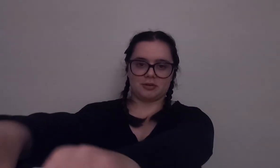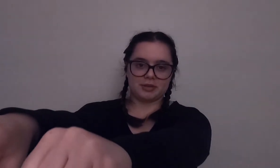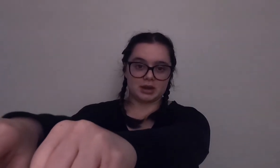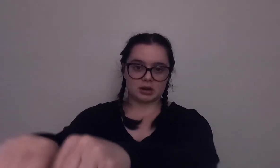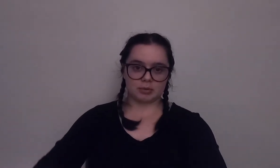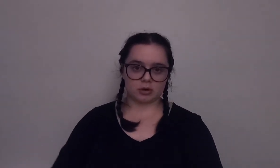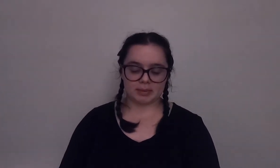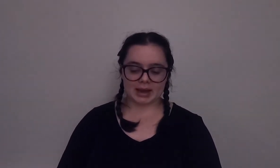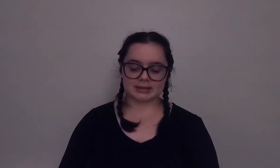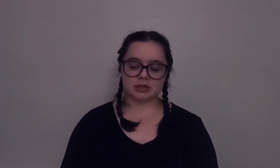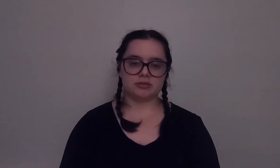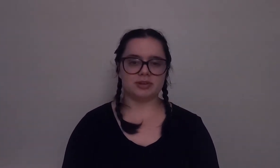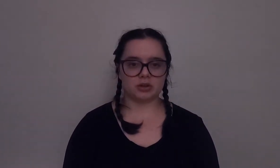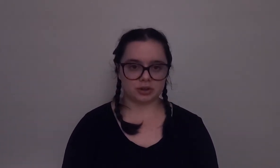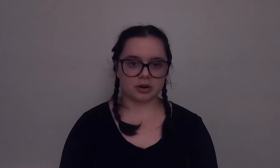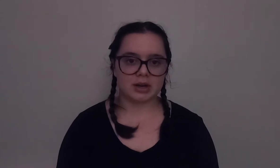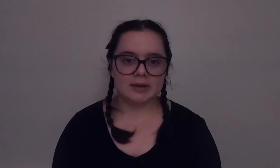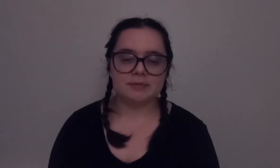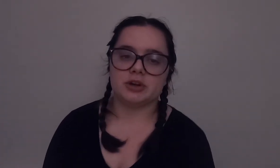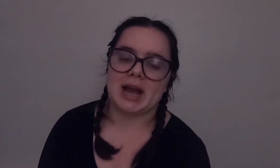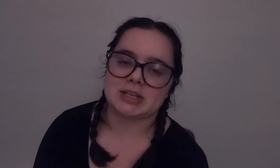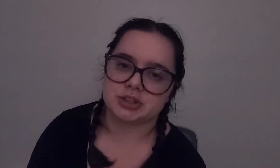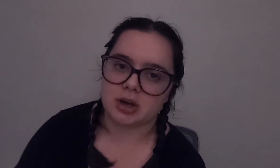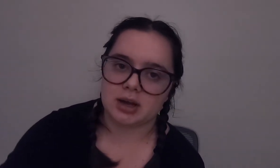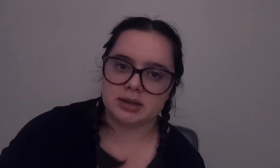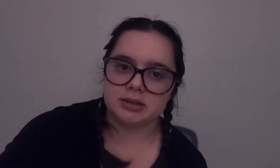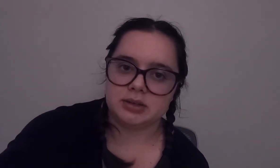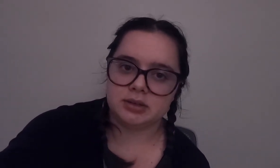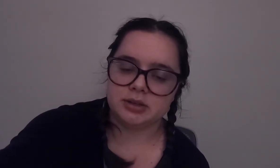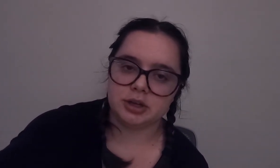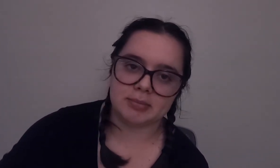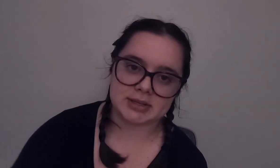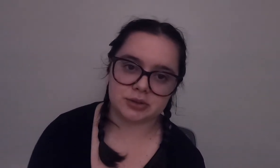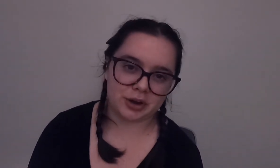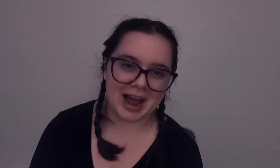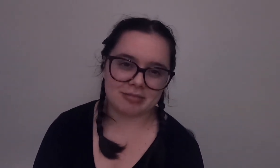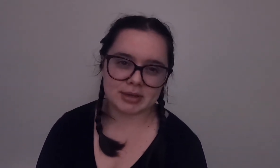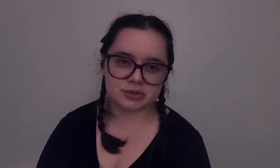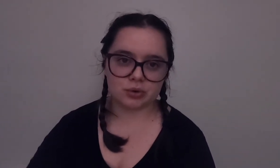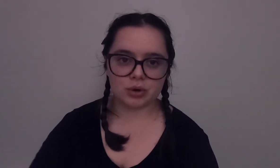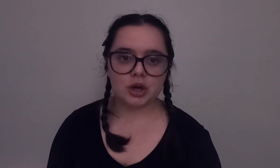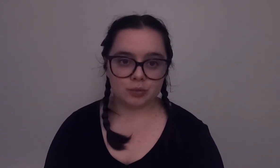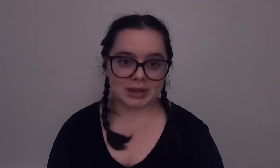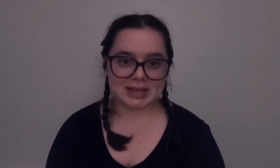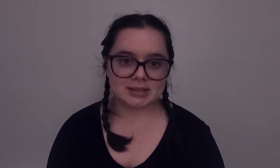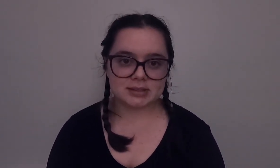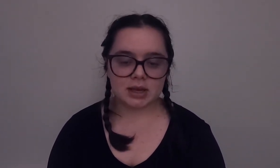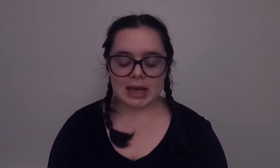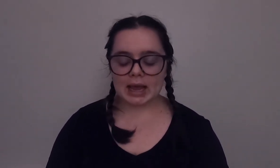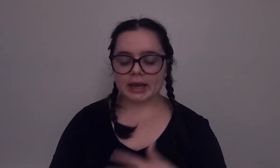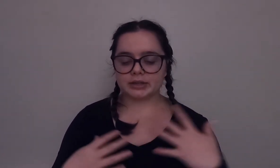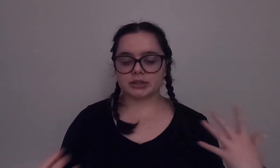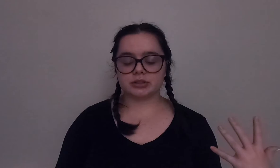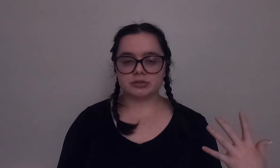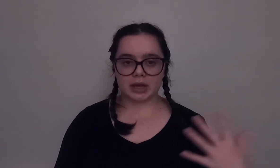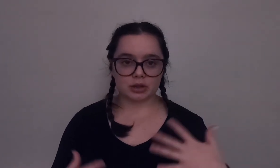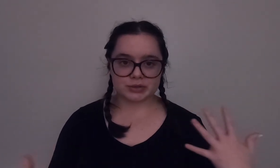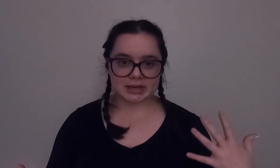your fin and pull it back until you feel your your gastroc your muscle your calf muscle release and and loosen